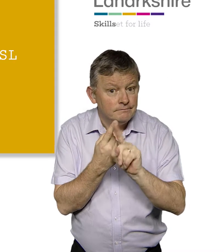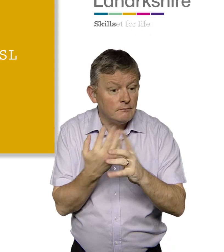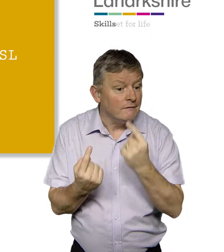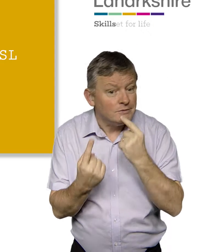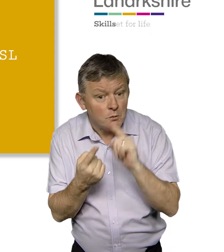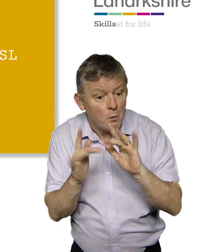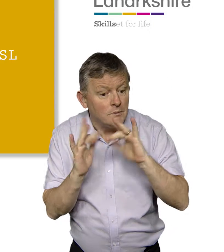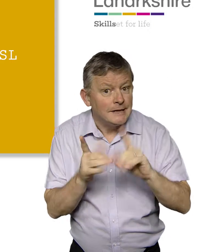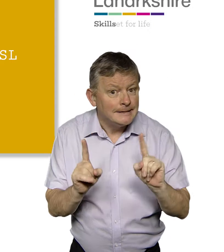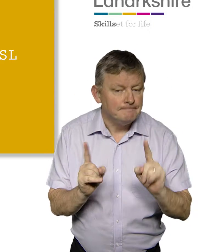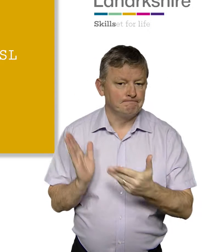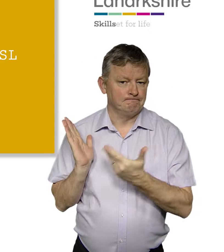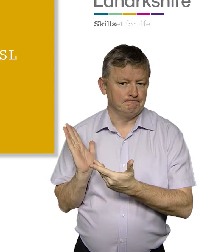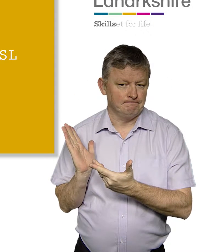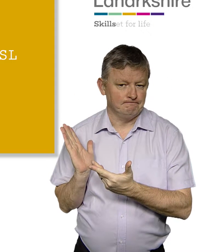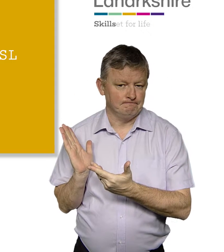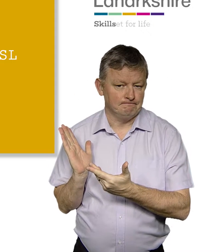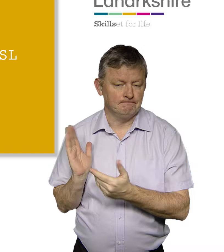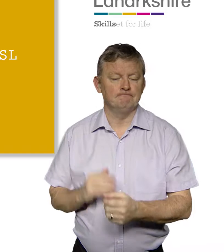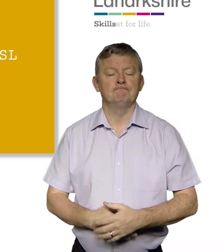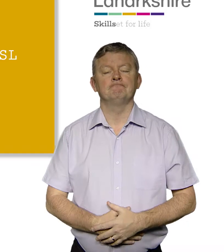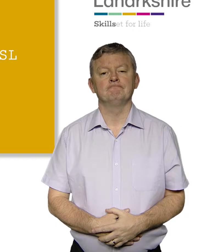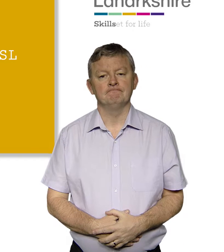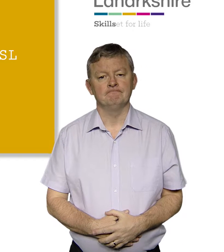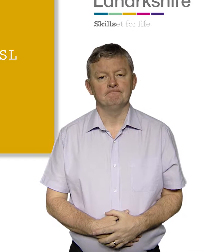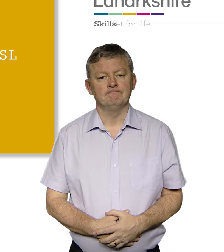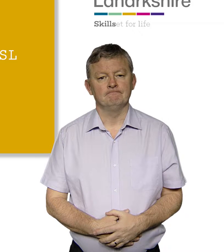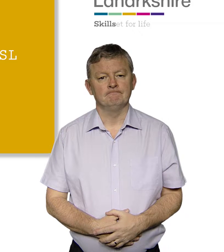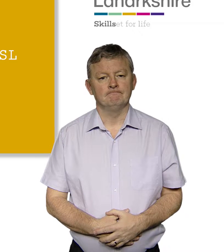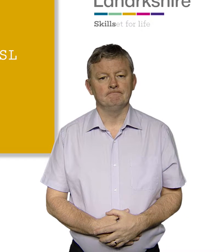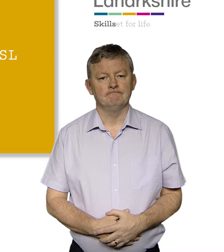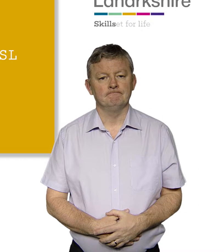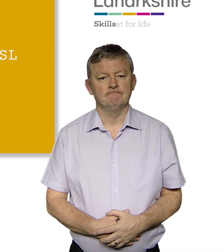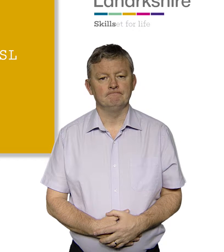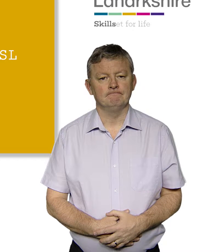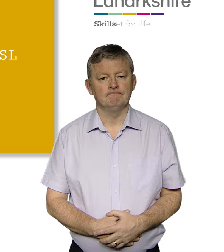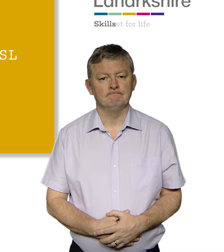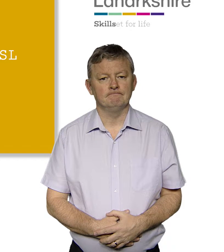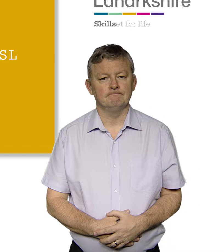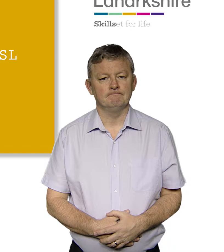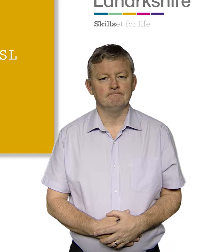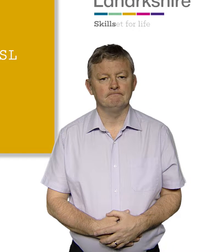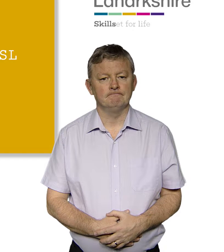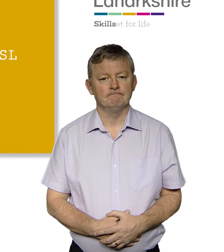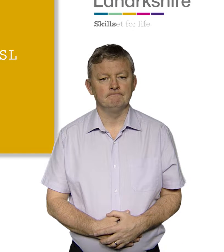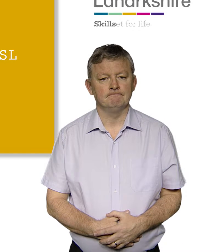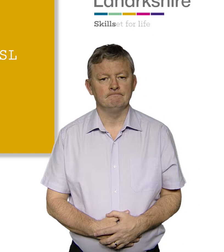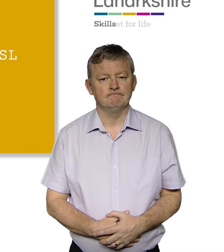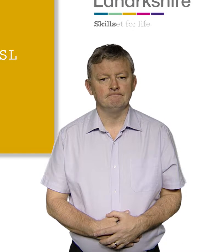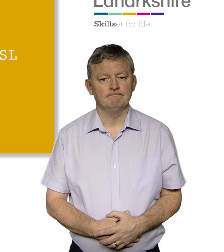where you can also leave feedback. www.nclanarkshire.ac.uk.